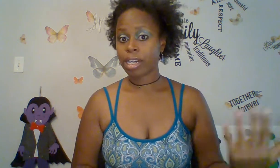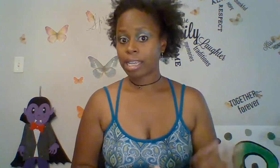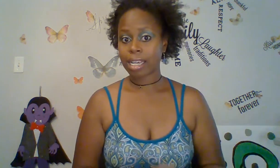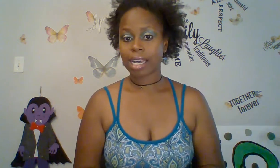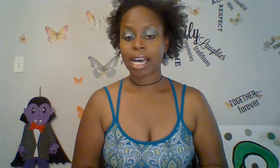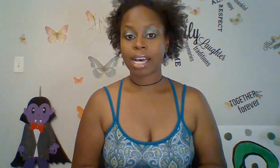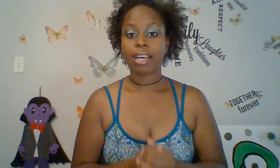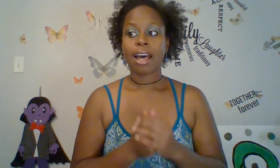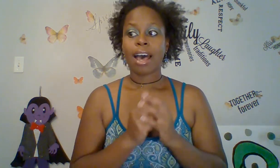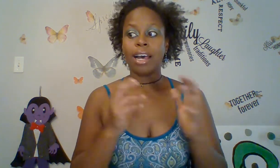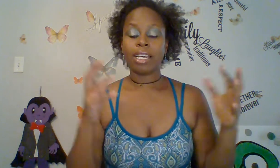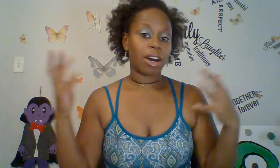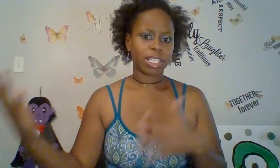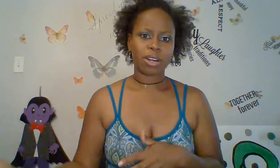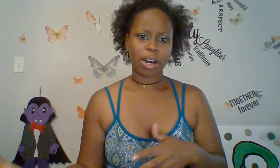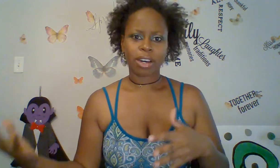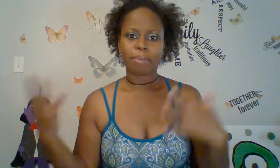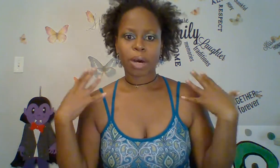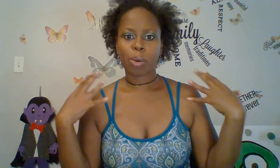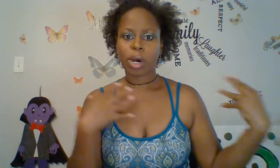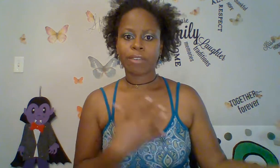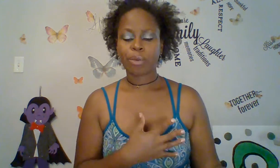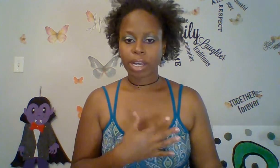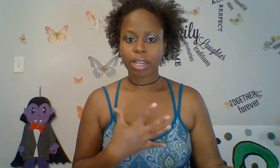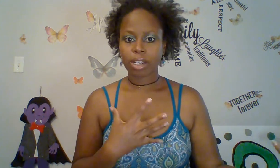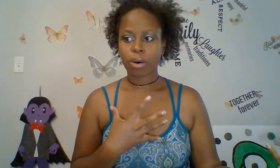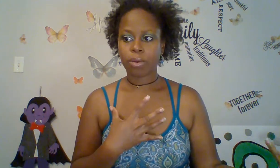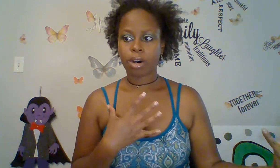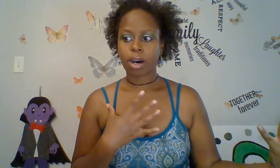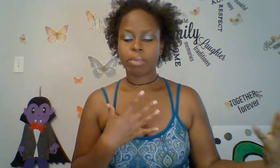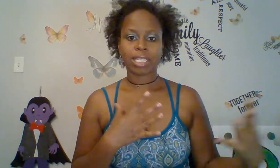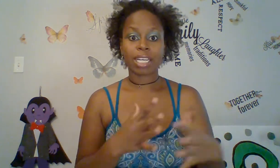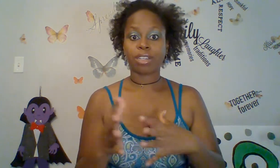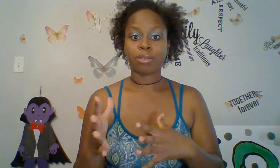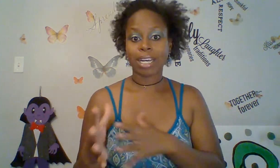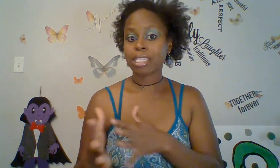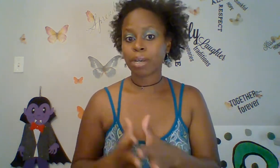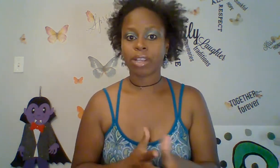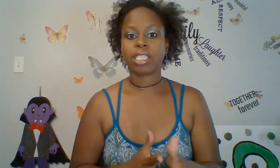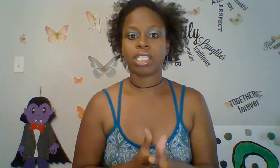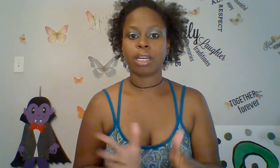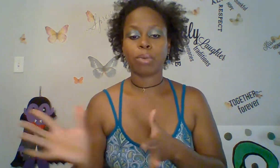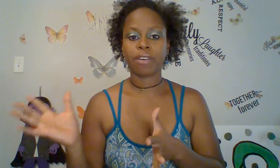anything like that. And then also, I thought about, well, what if when, you know, besides an intimate relationship, what if